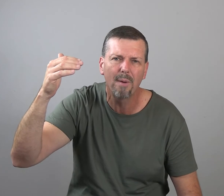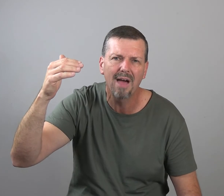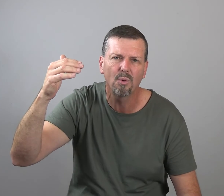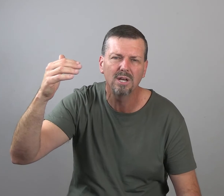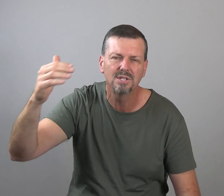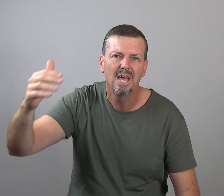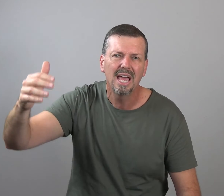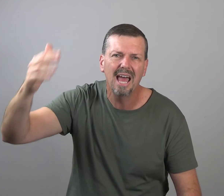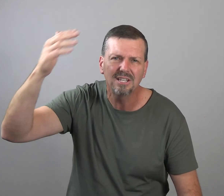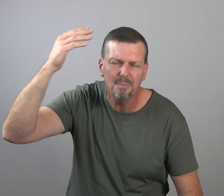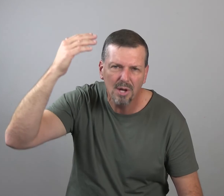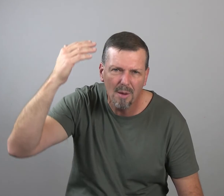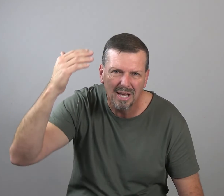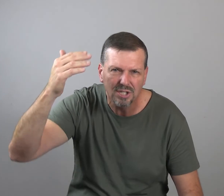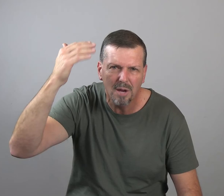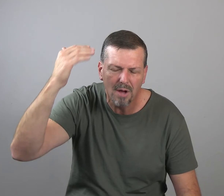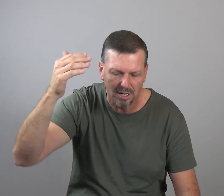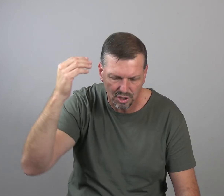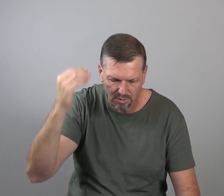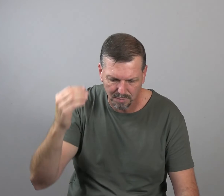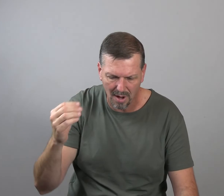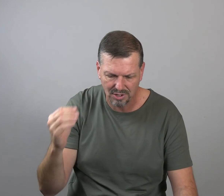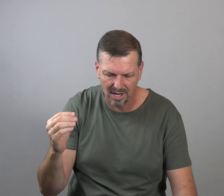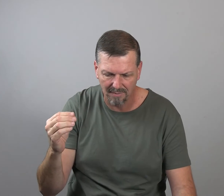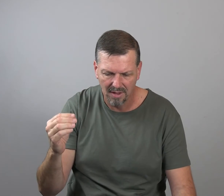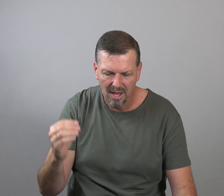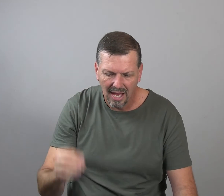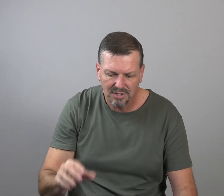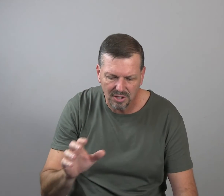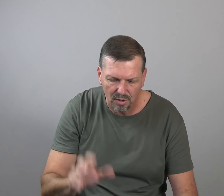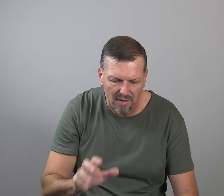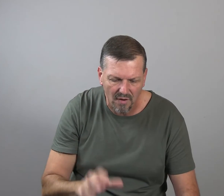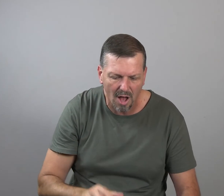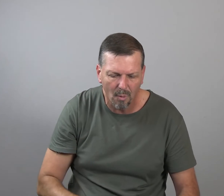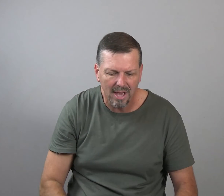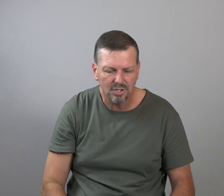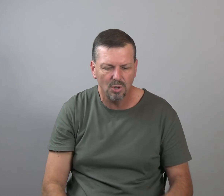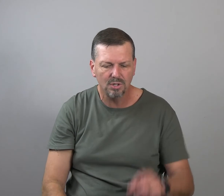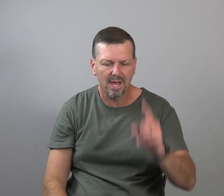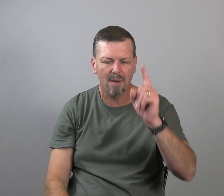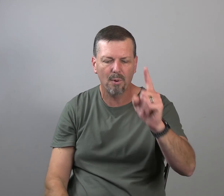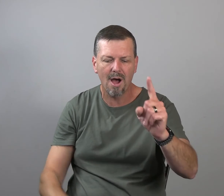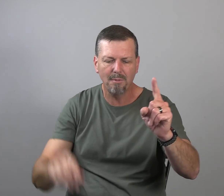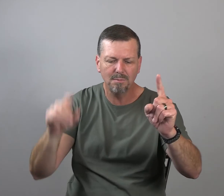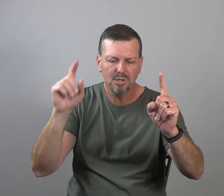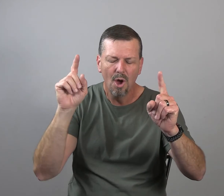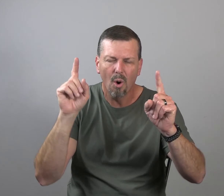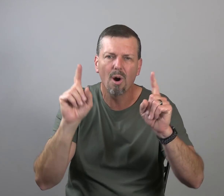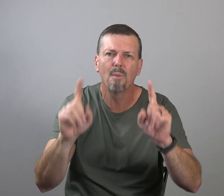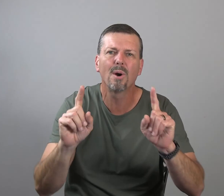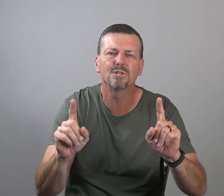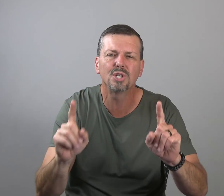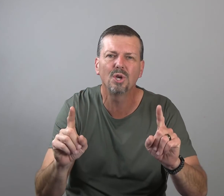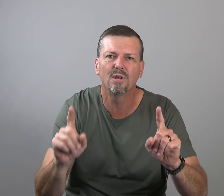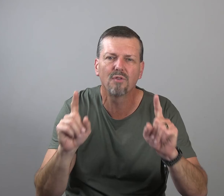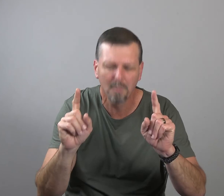pathways. It hasn't become a subconscious response yet. He says, so they fall away as soon as they have problems or are persecuted for